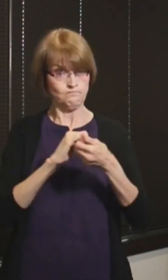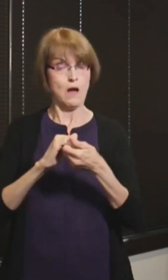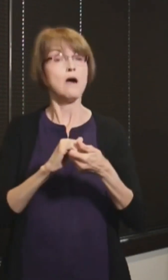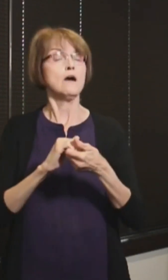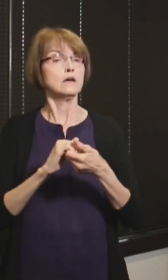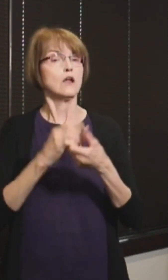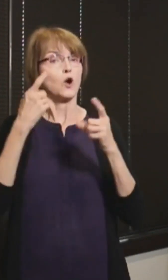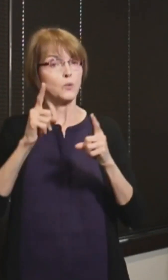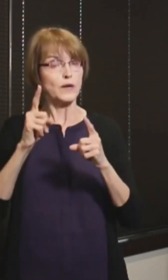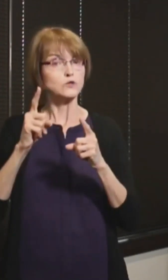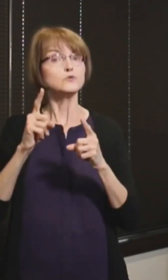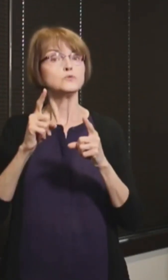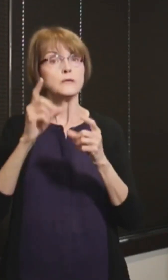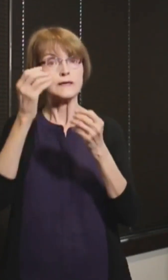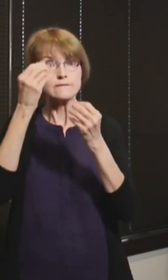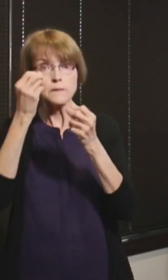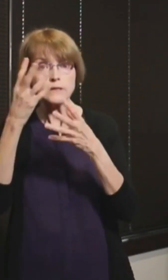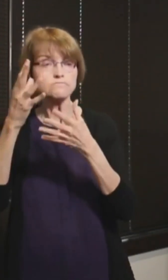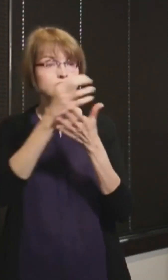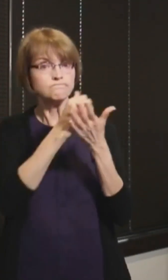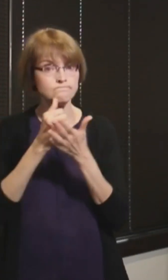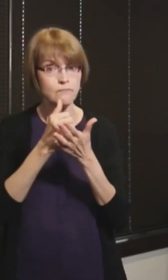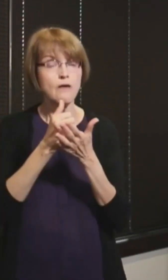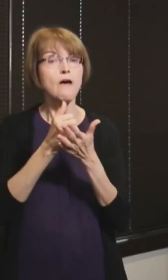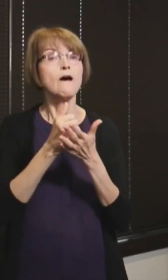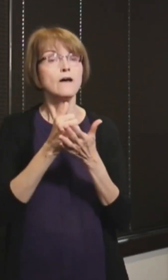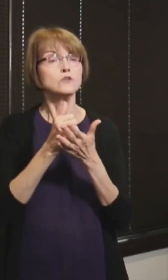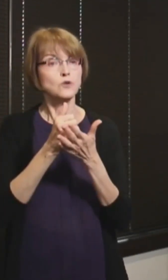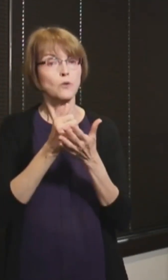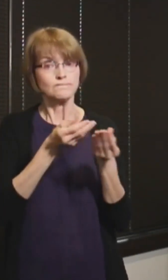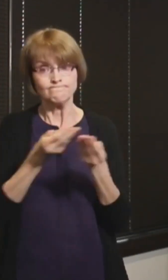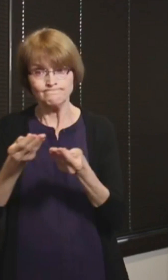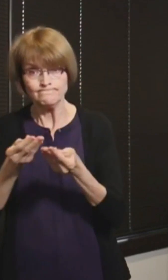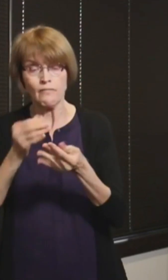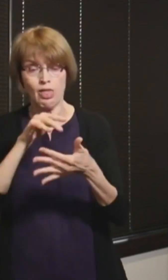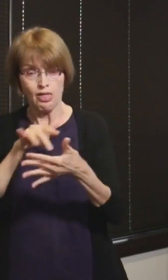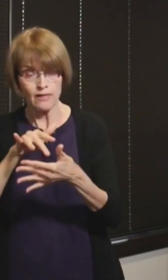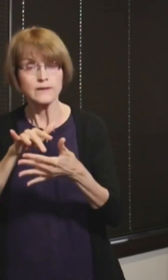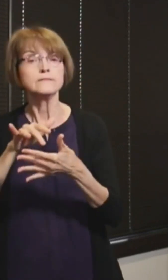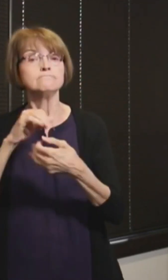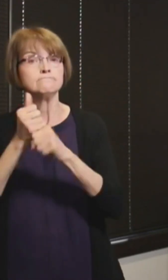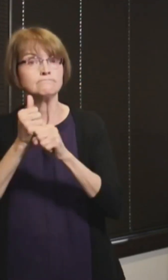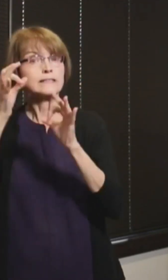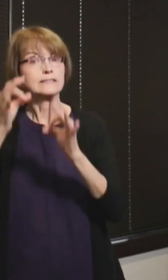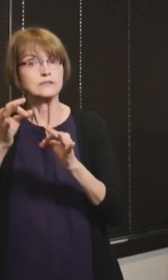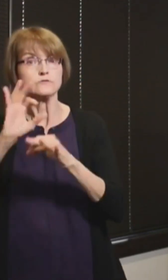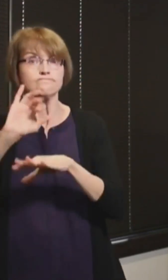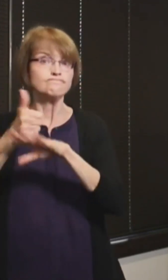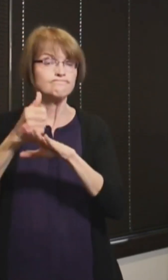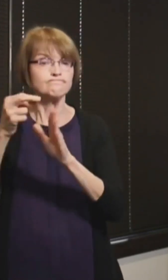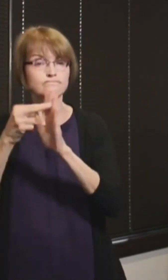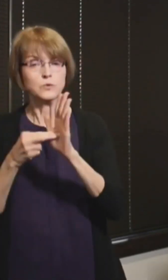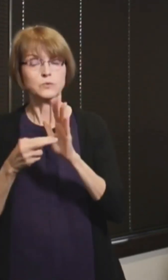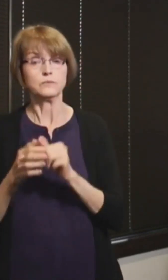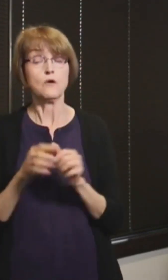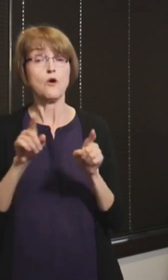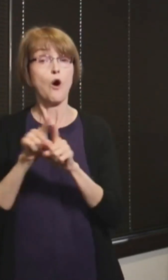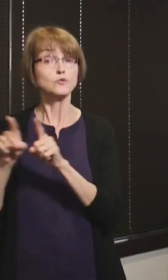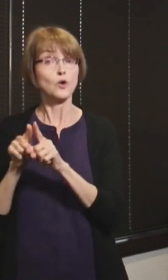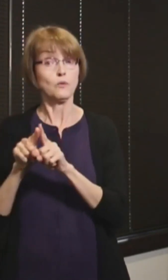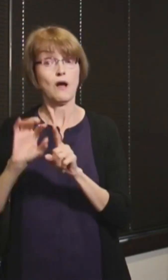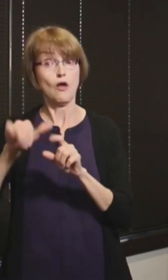sort of data back quickly to make those policy decisions. The other challenges, as you mentioned before, was the testing data